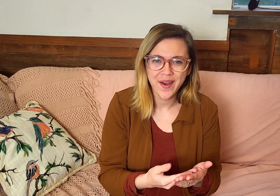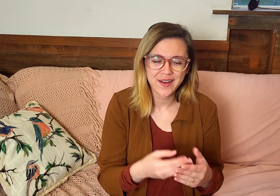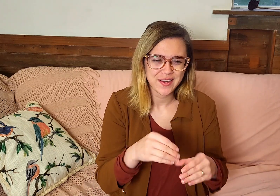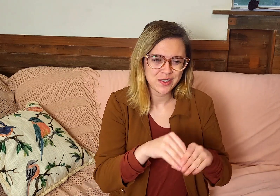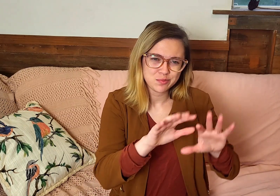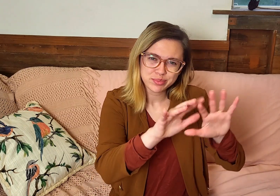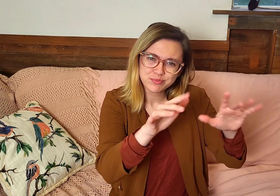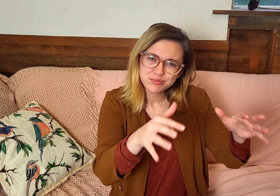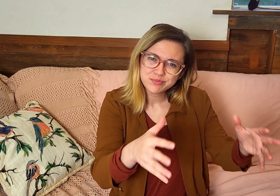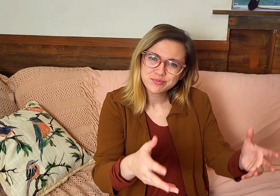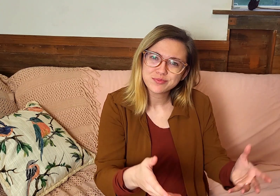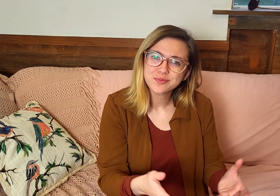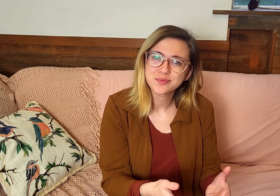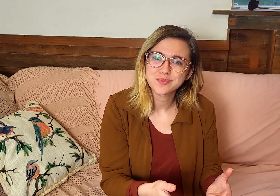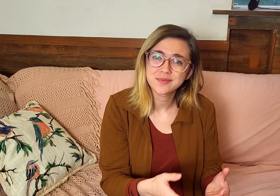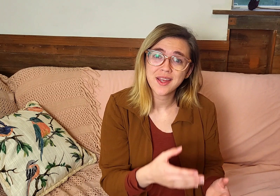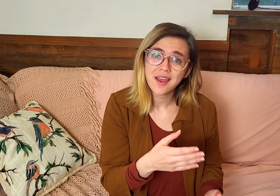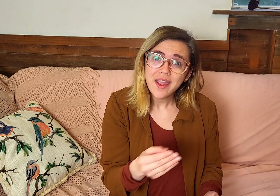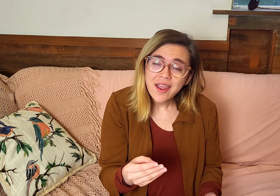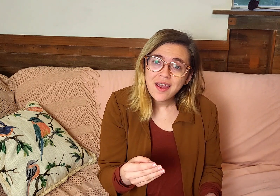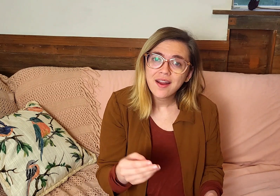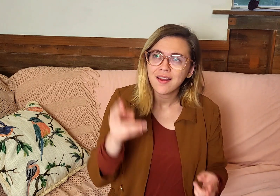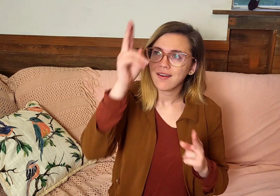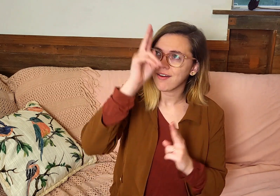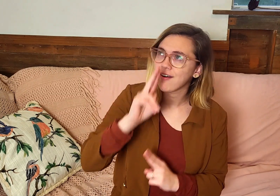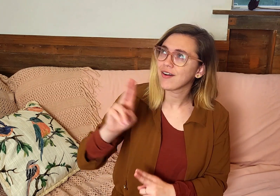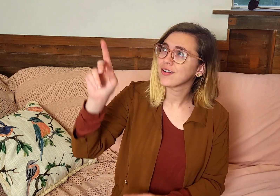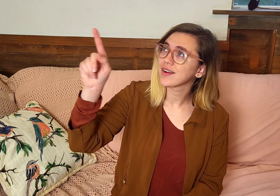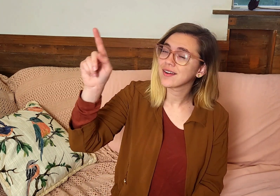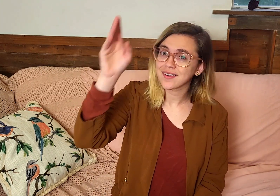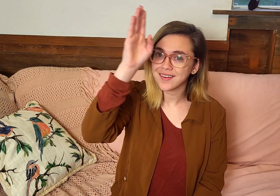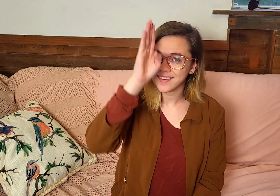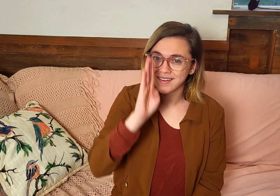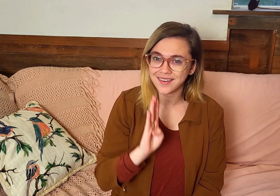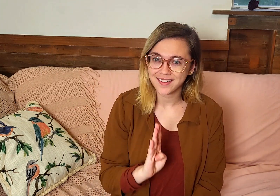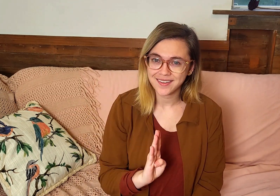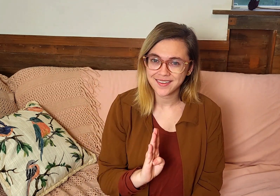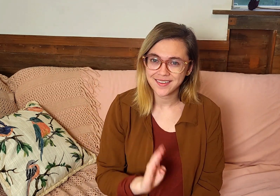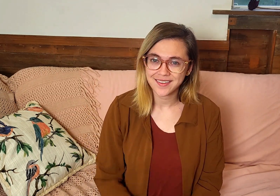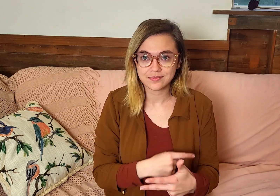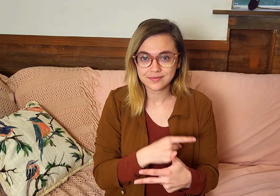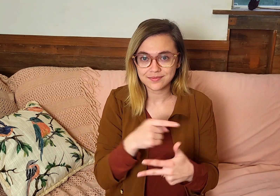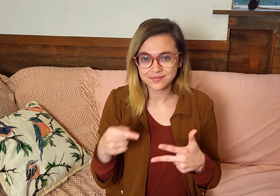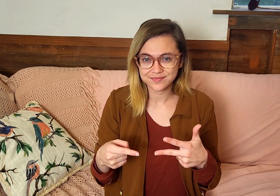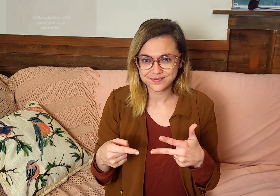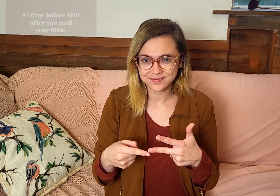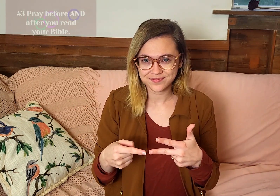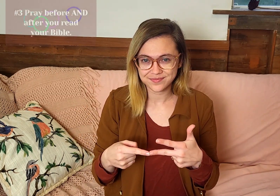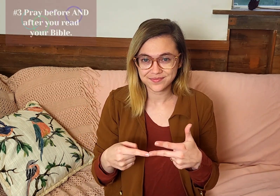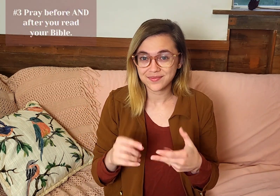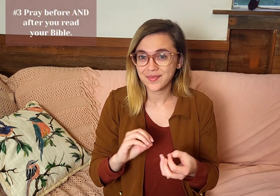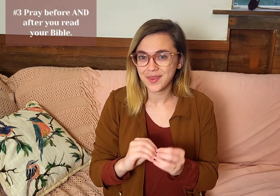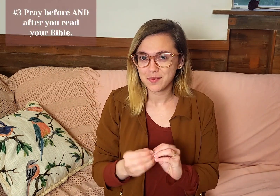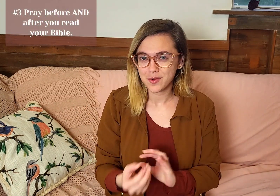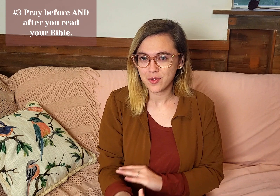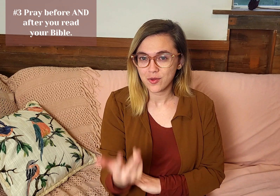good work in the world and also for honoring God. Number 3